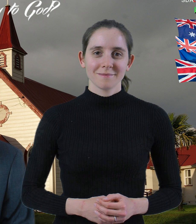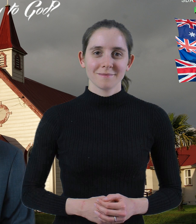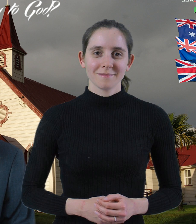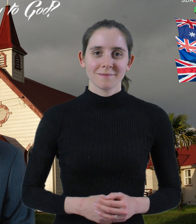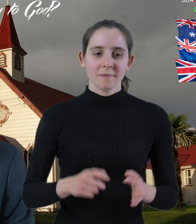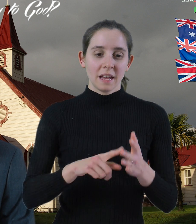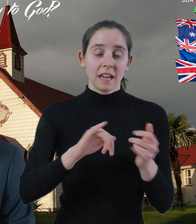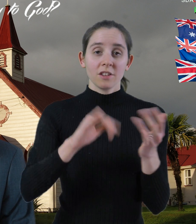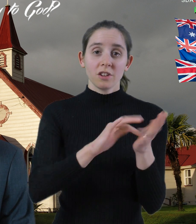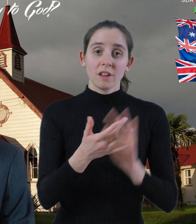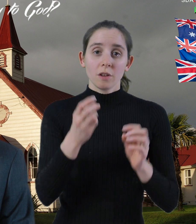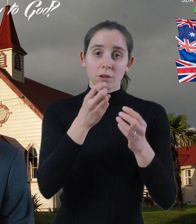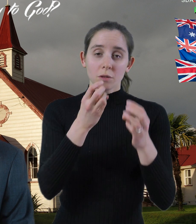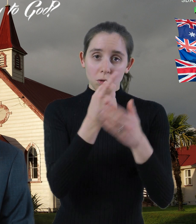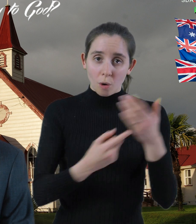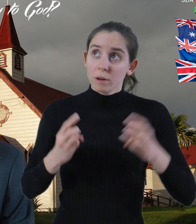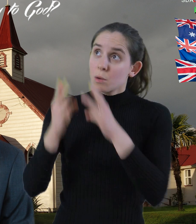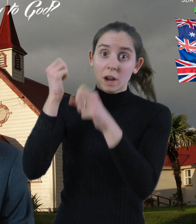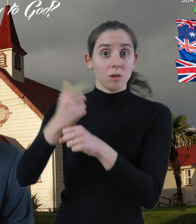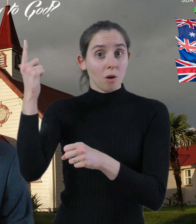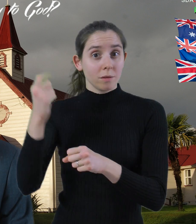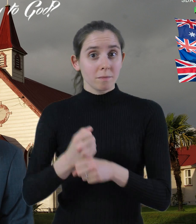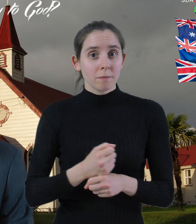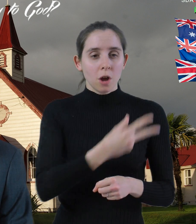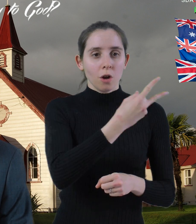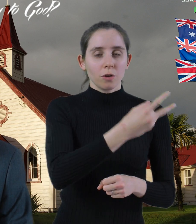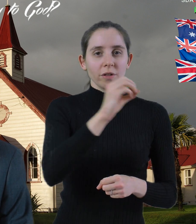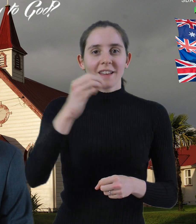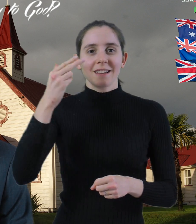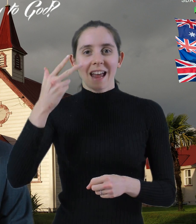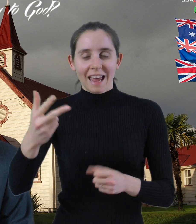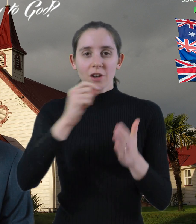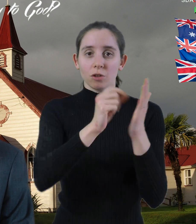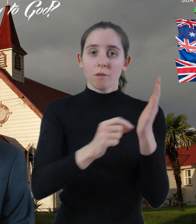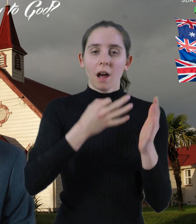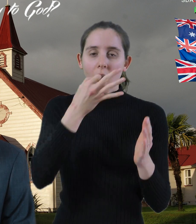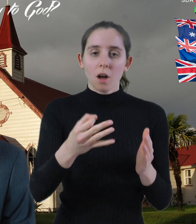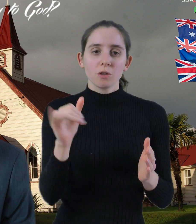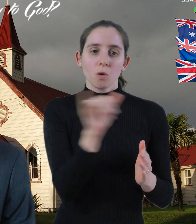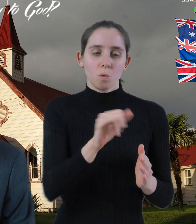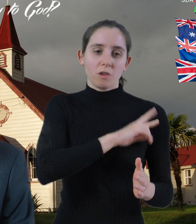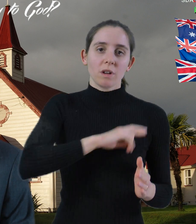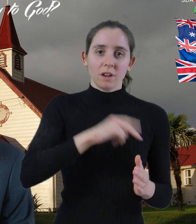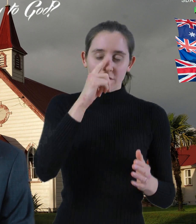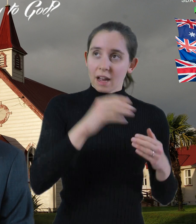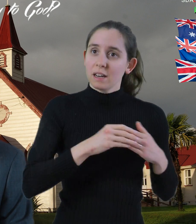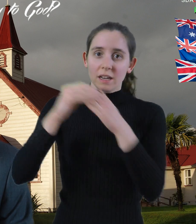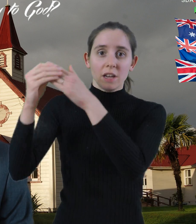Is Jesus the only way to God? A 2008 survey asked which religions can lead to eternal life.